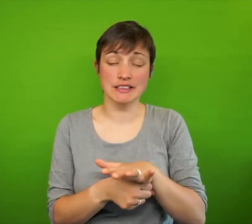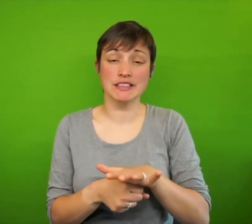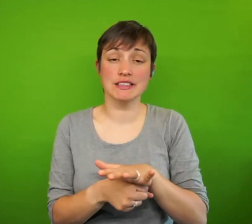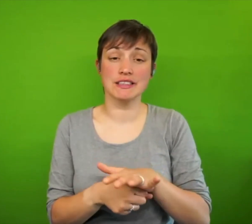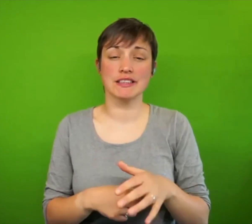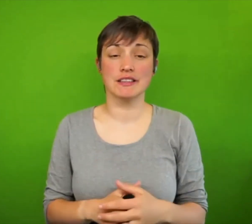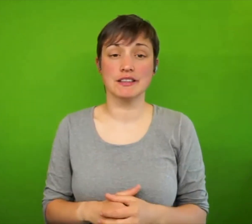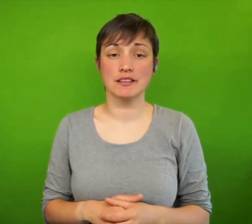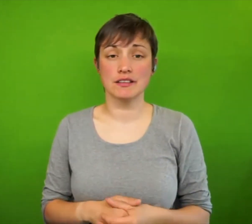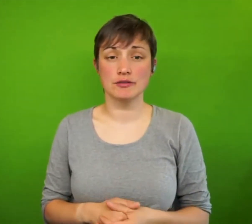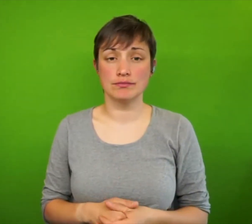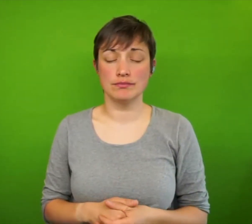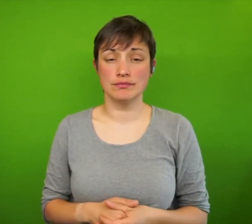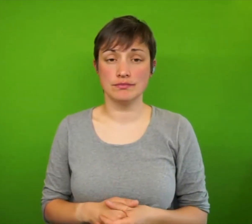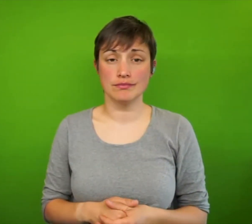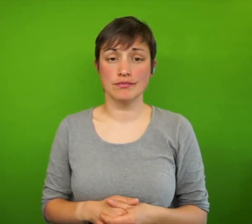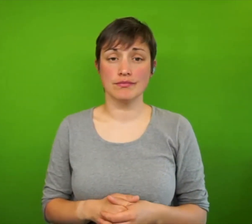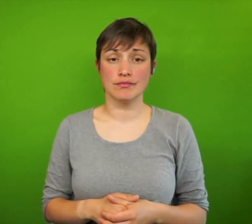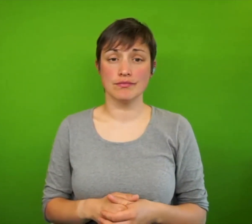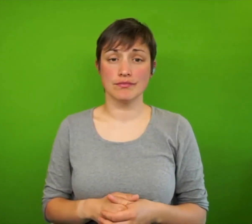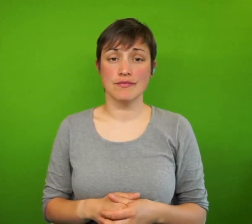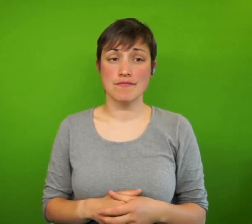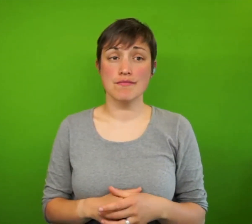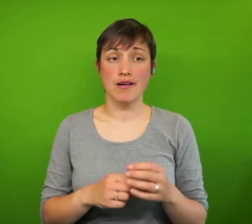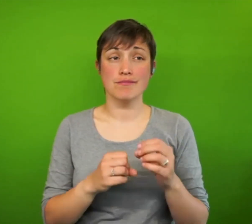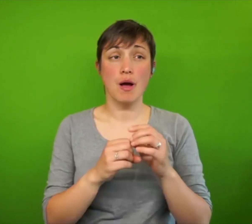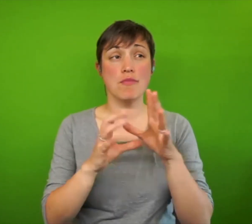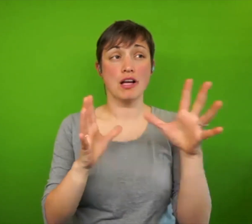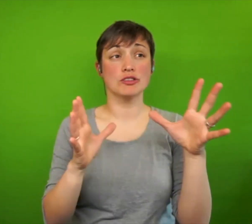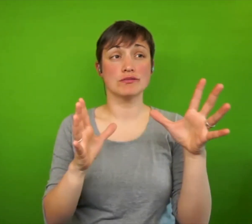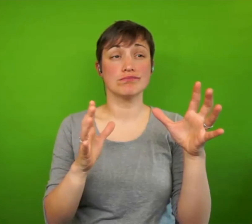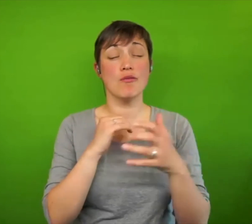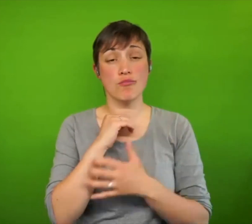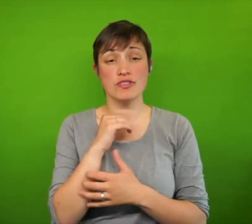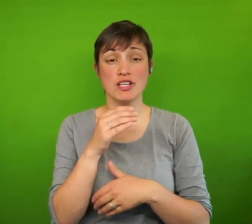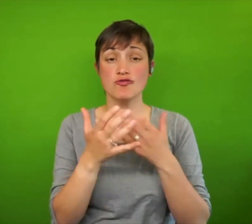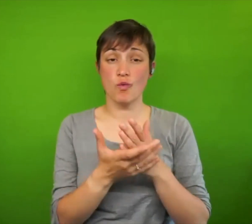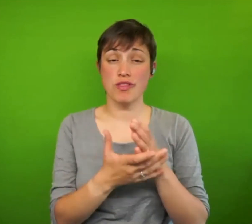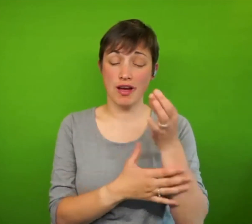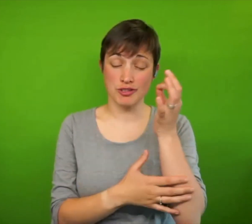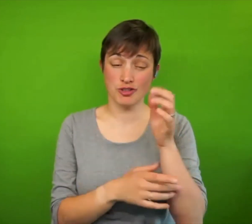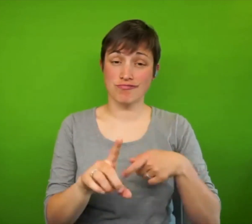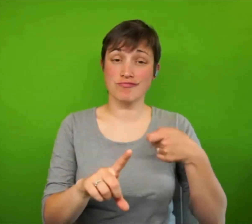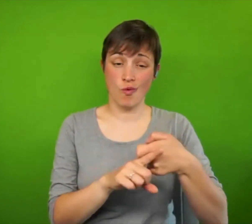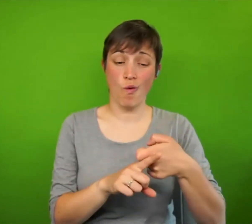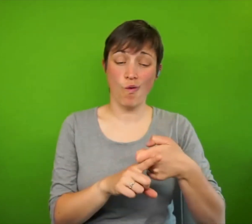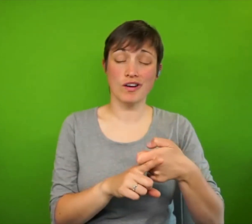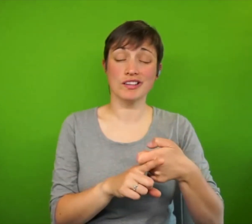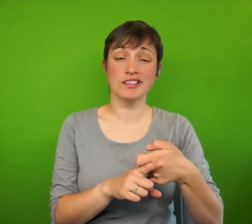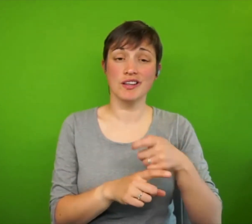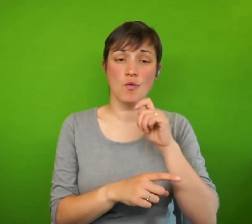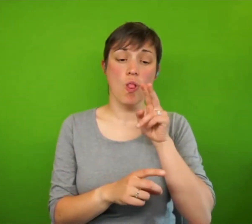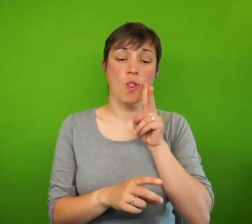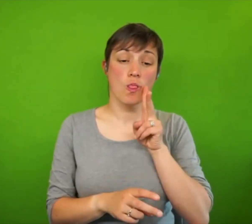be something that the Poverty Truth Commission in York will kind of look at poverty in York in the context of the wider